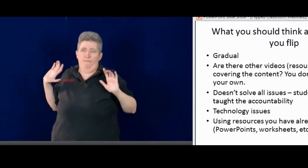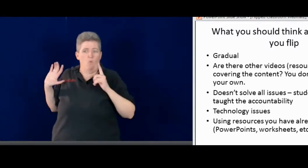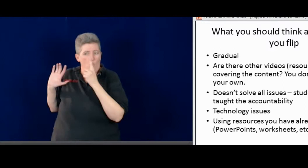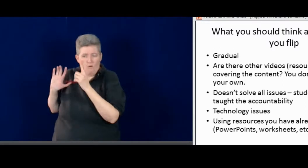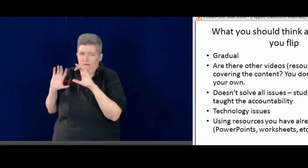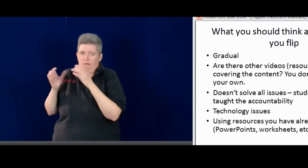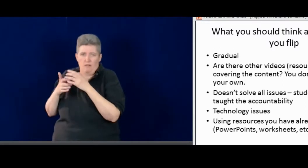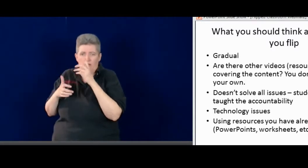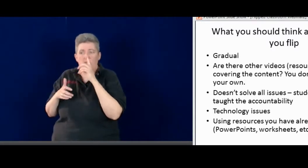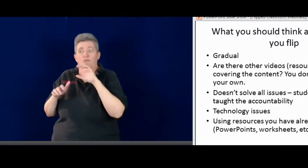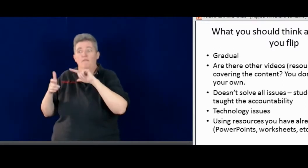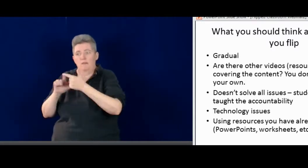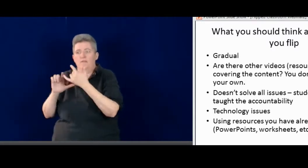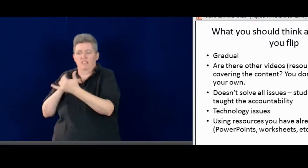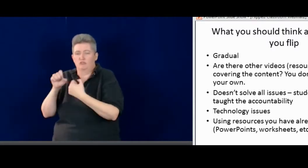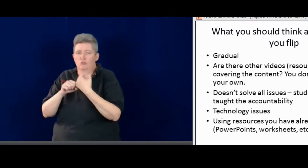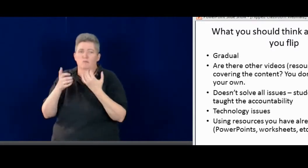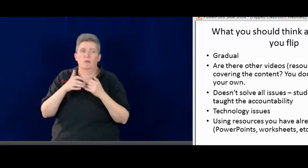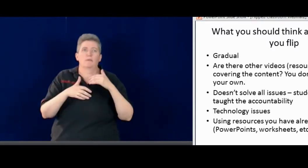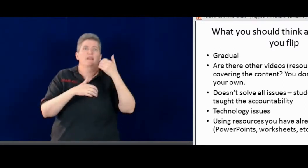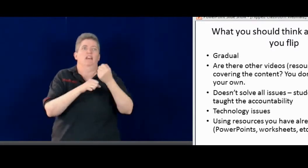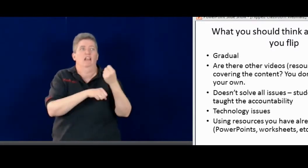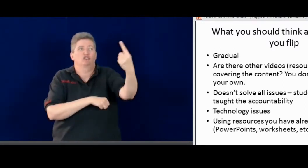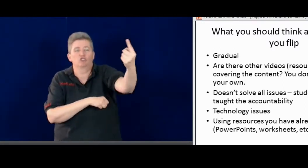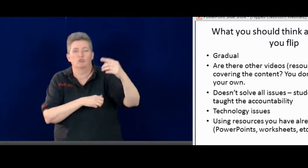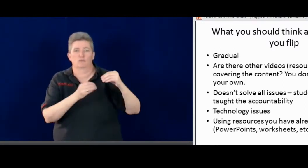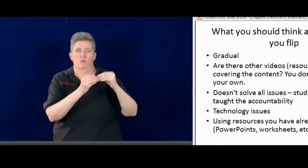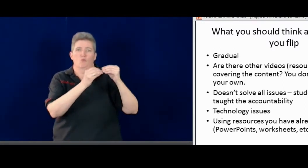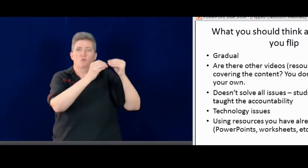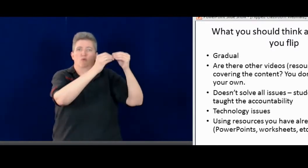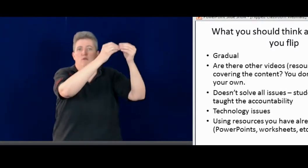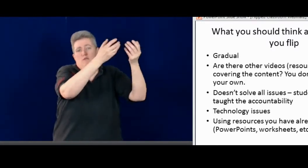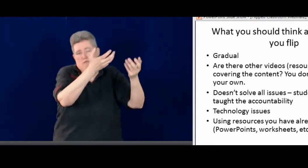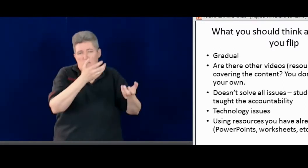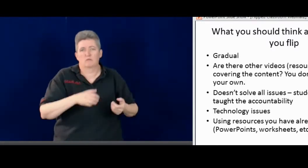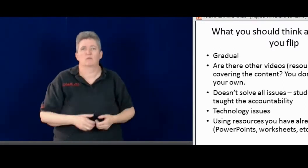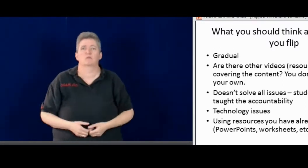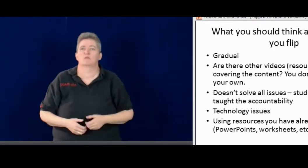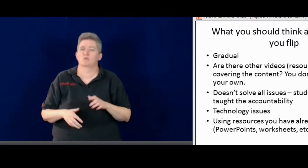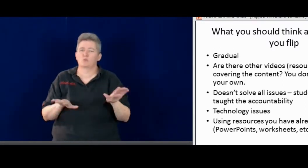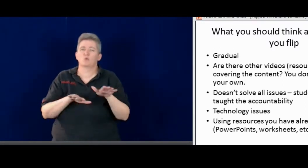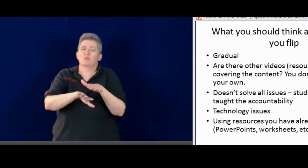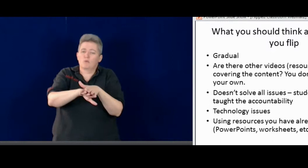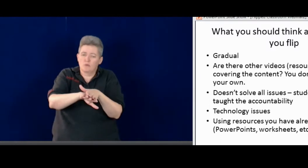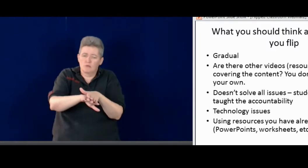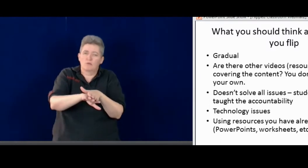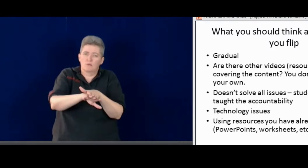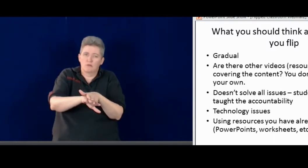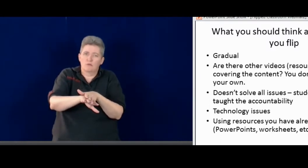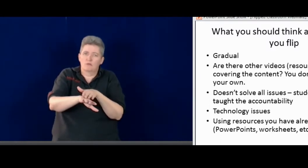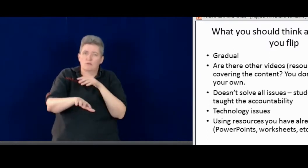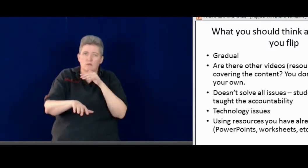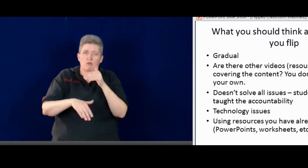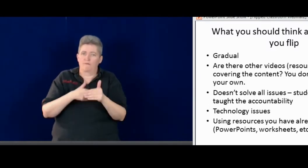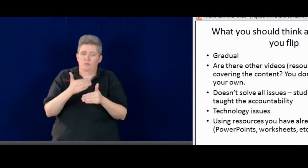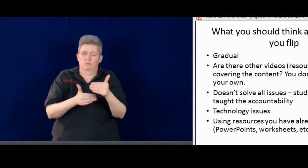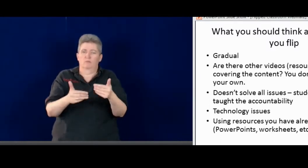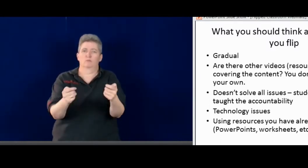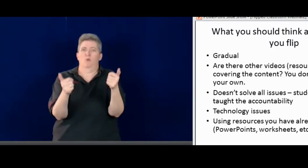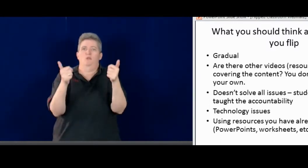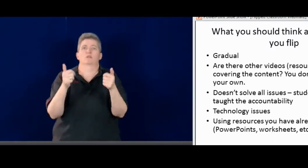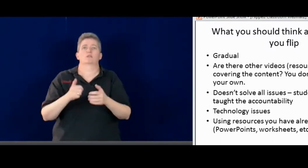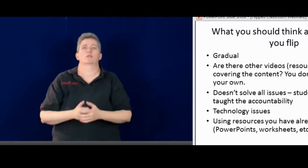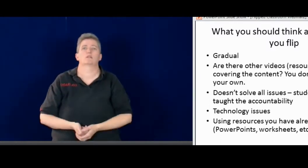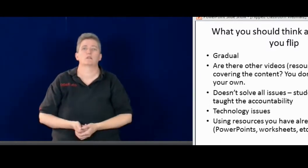class and just flip that one class. And then maybe next year you could add on to that. So definitely it's a